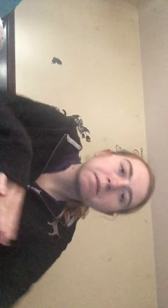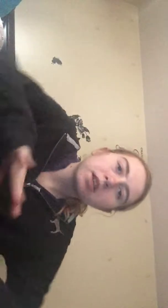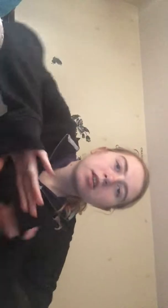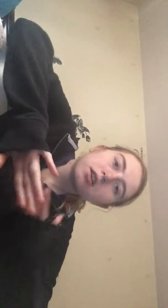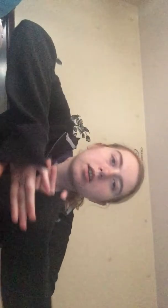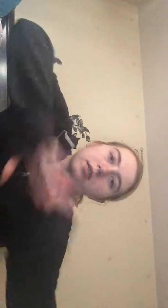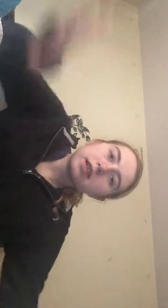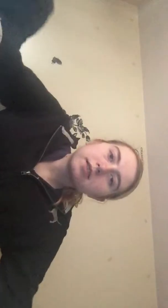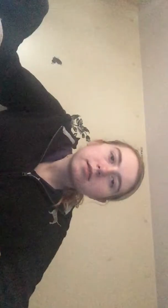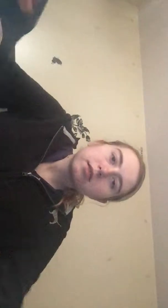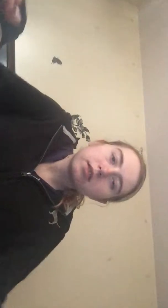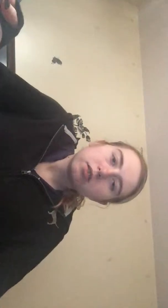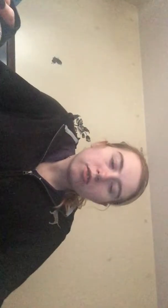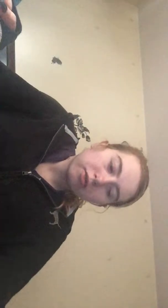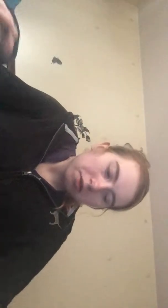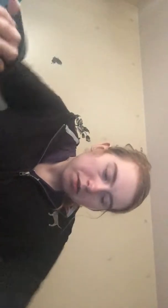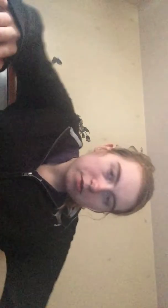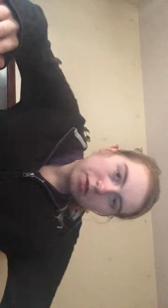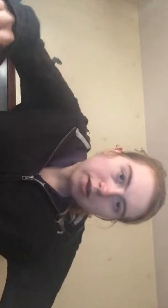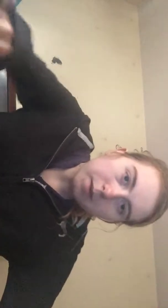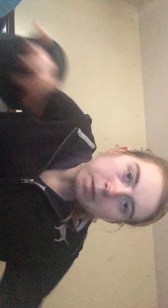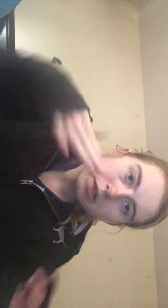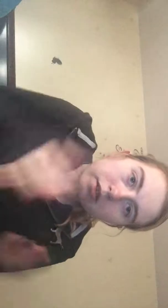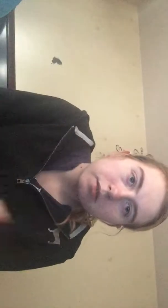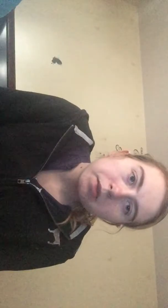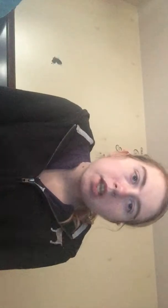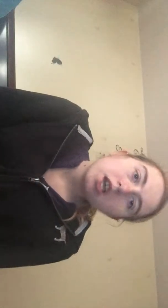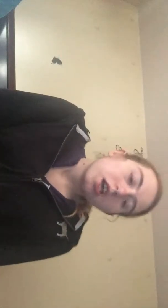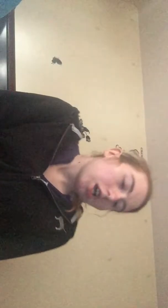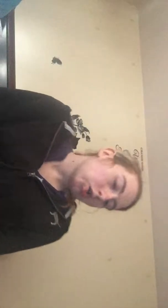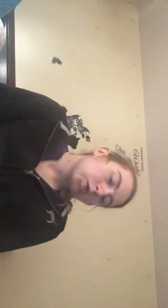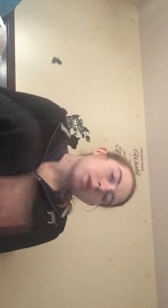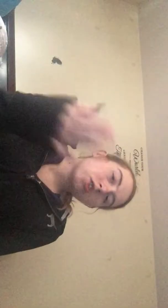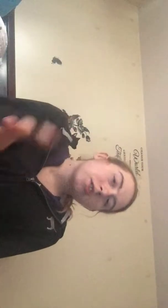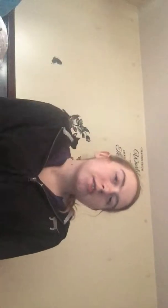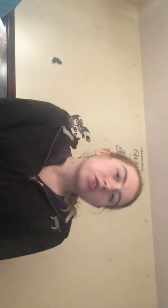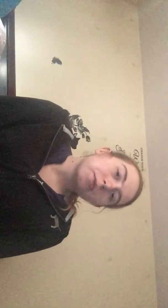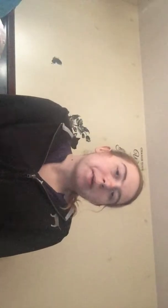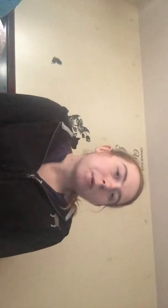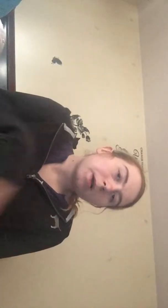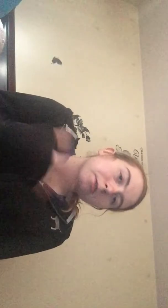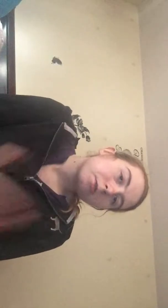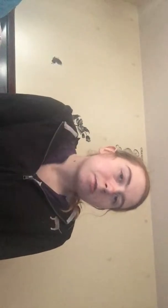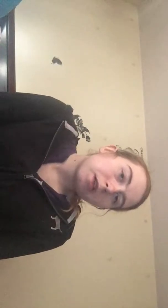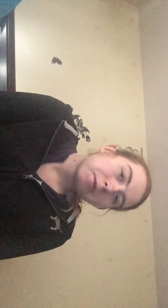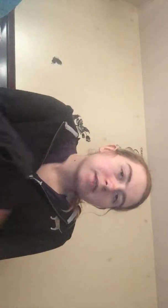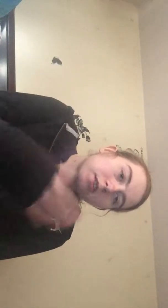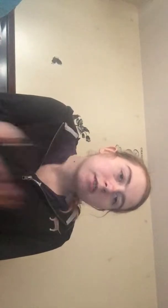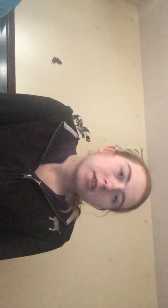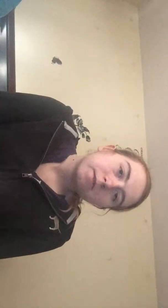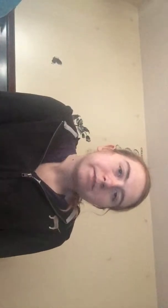that's done and over with so I'm gonna I also went on the snow bike ride too that was there and